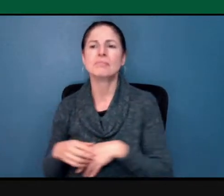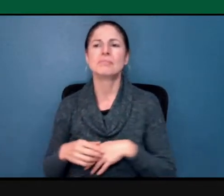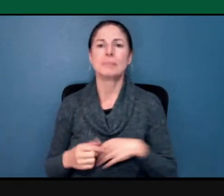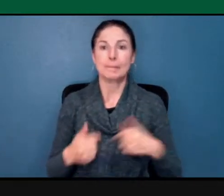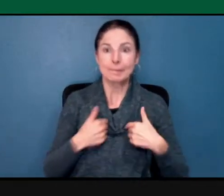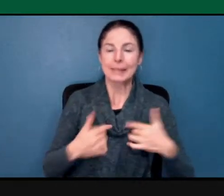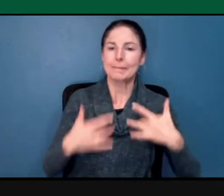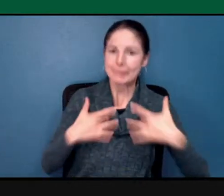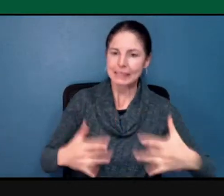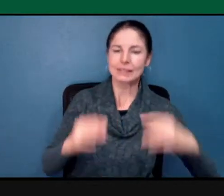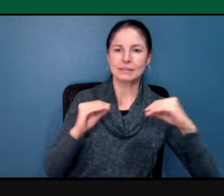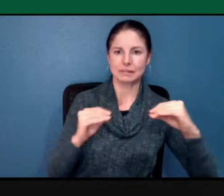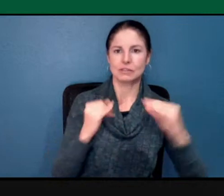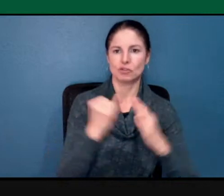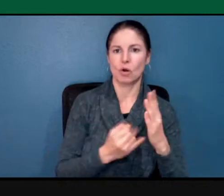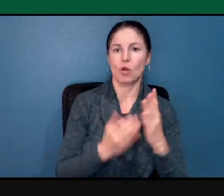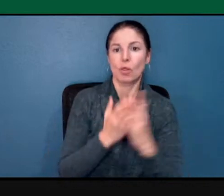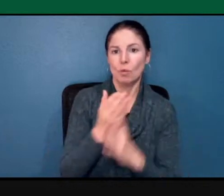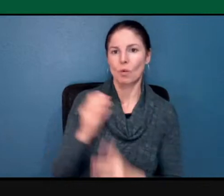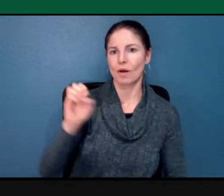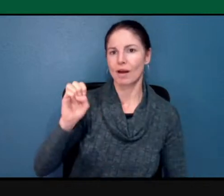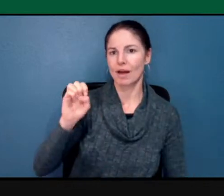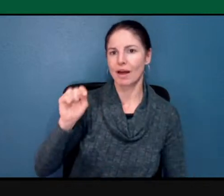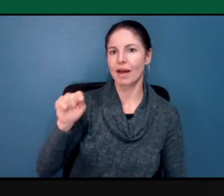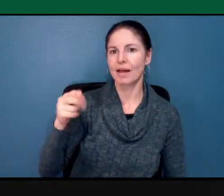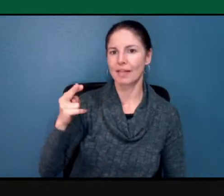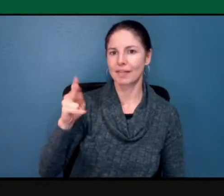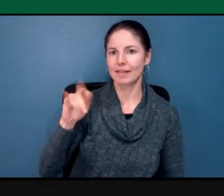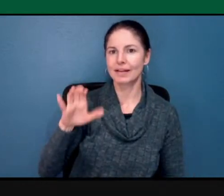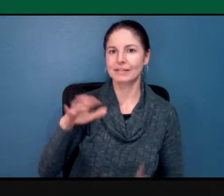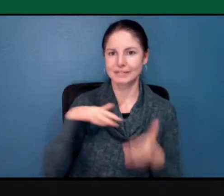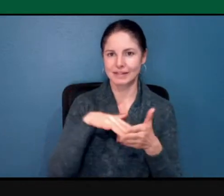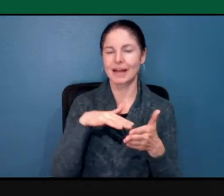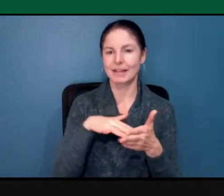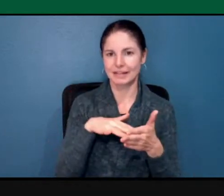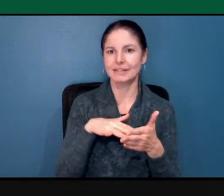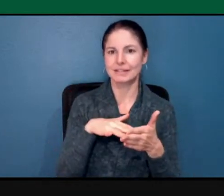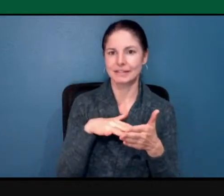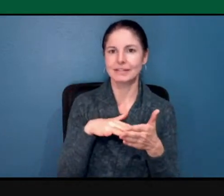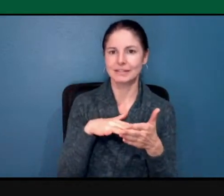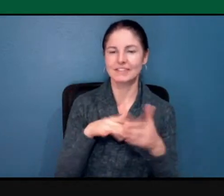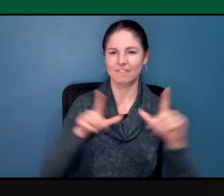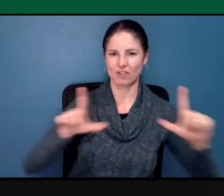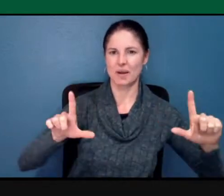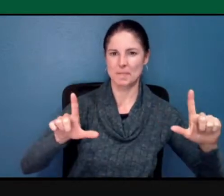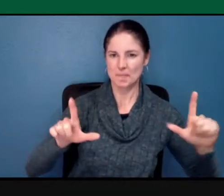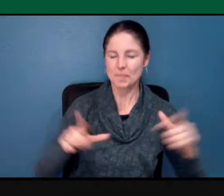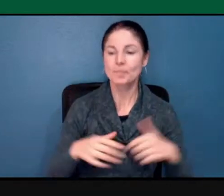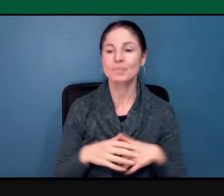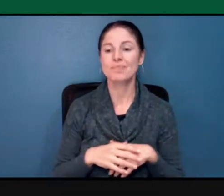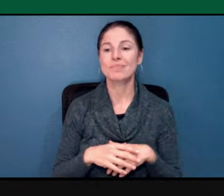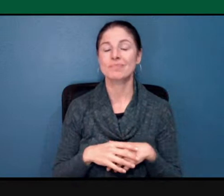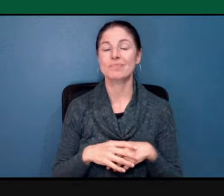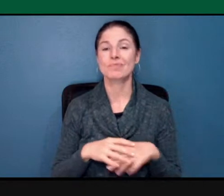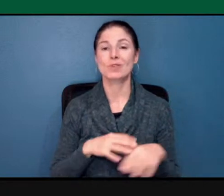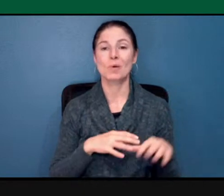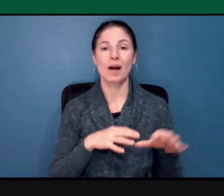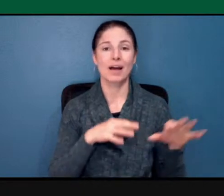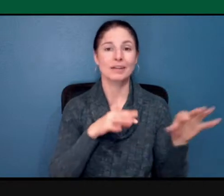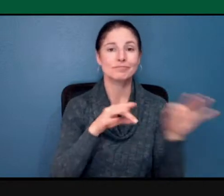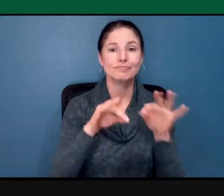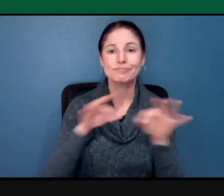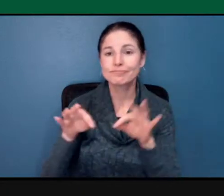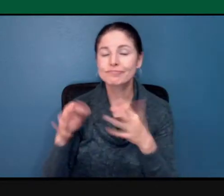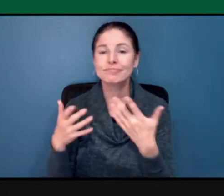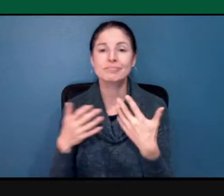perspective, right? I use art to show students art techniques, elements of art,